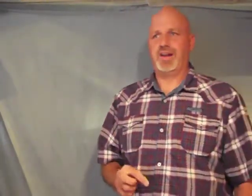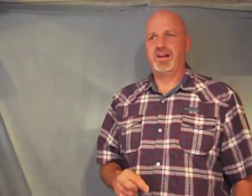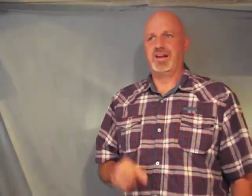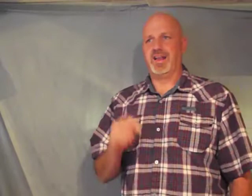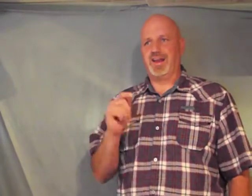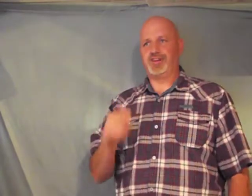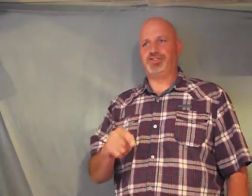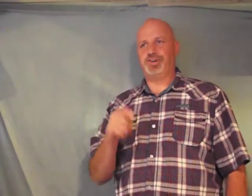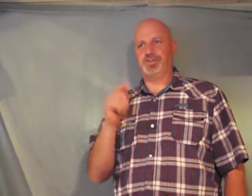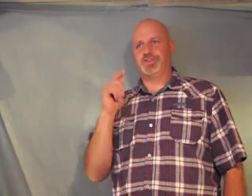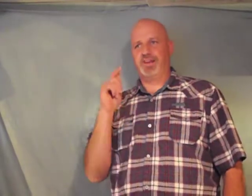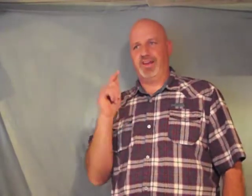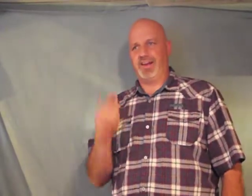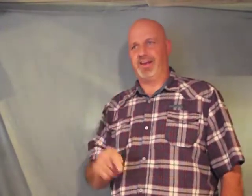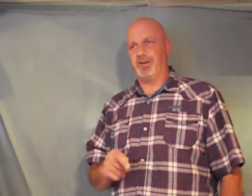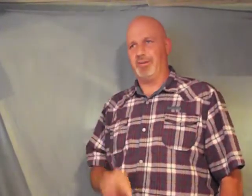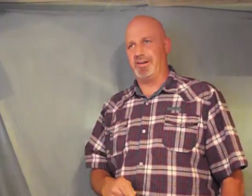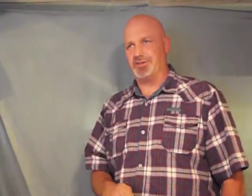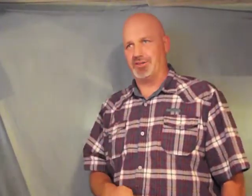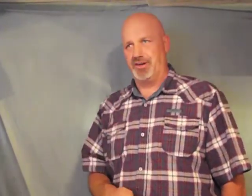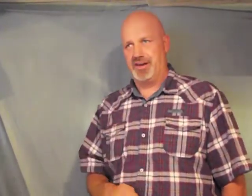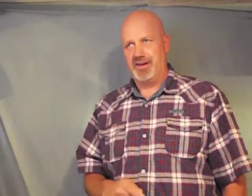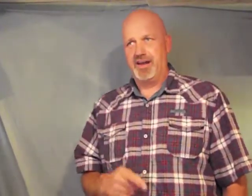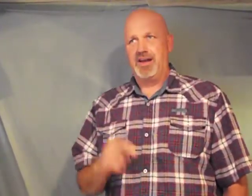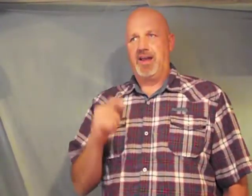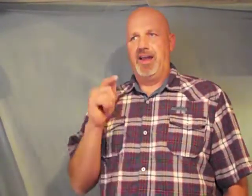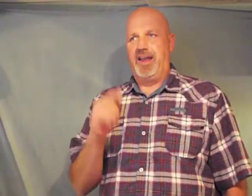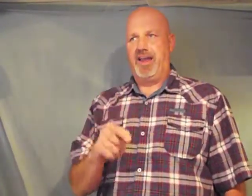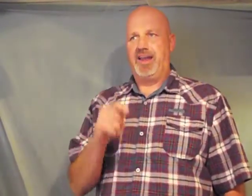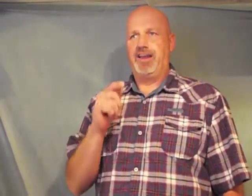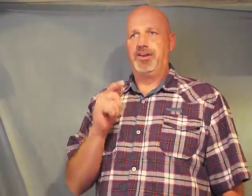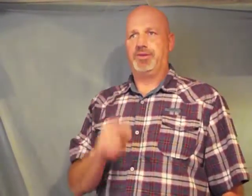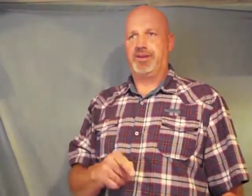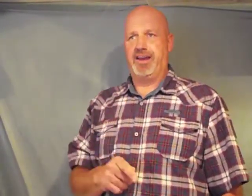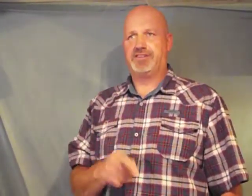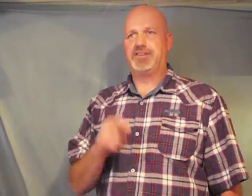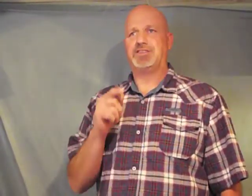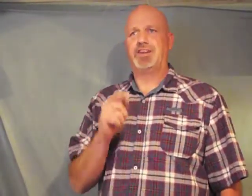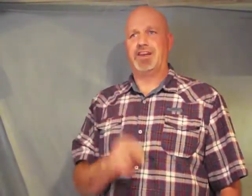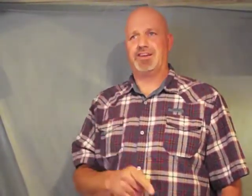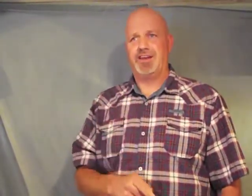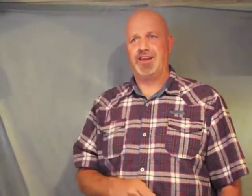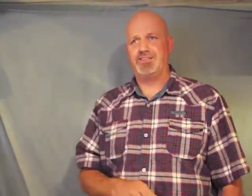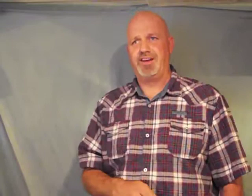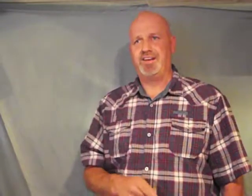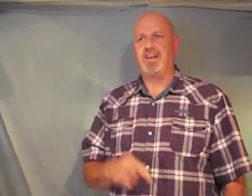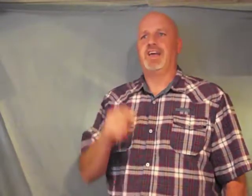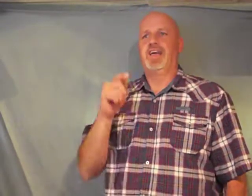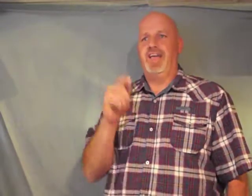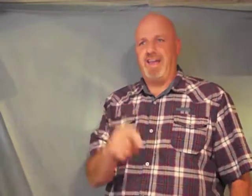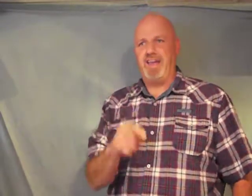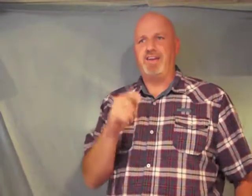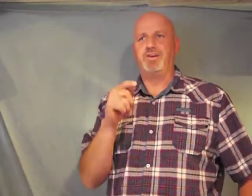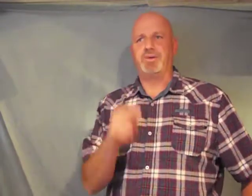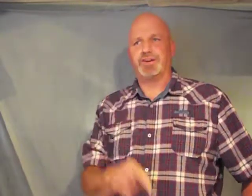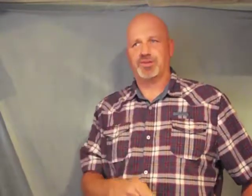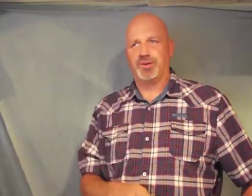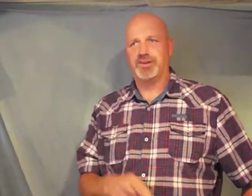let us use it in our ministry he who teaches in teaching he who exhorts